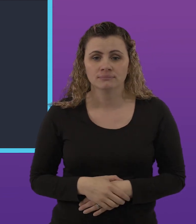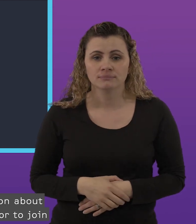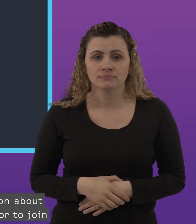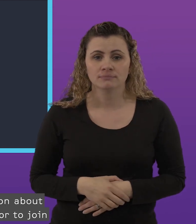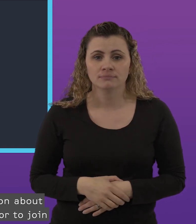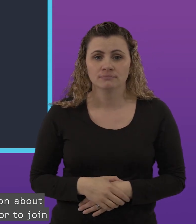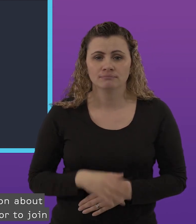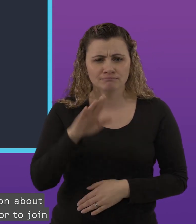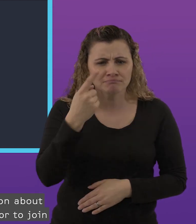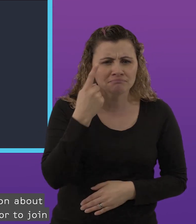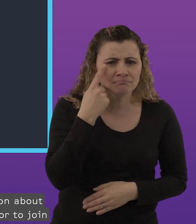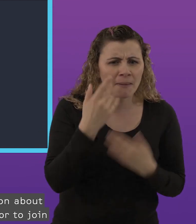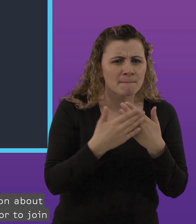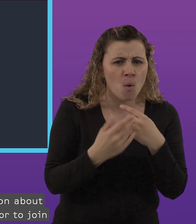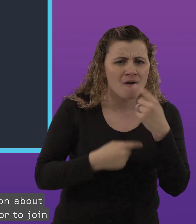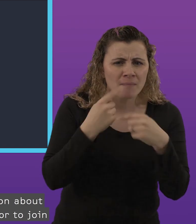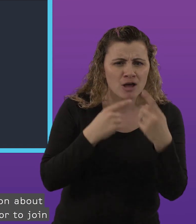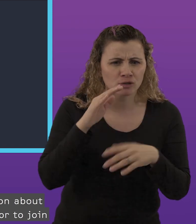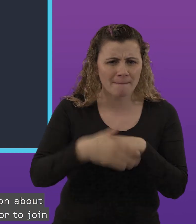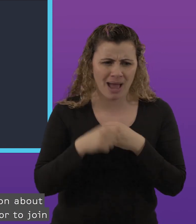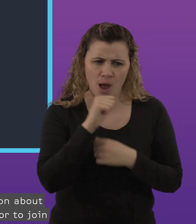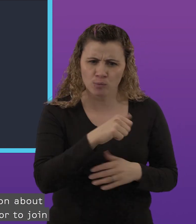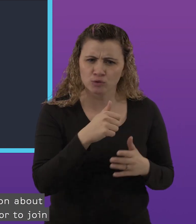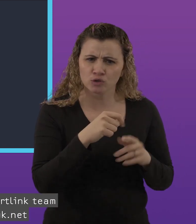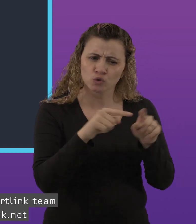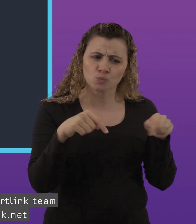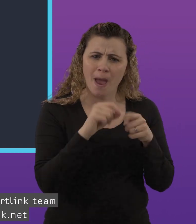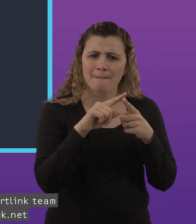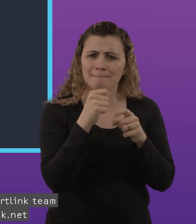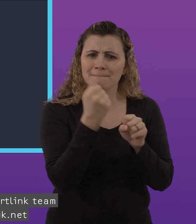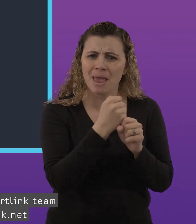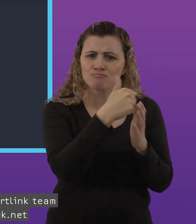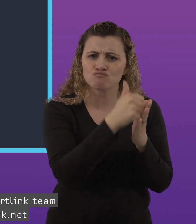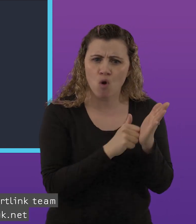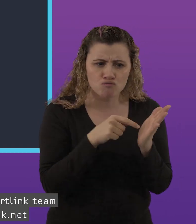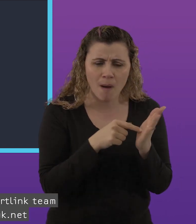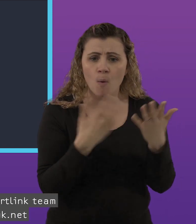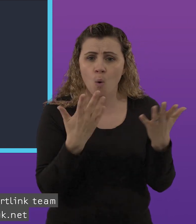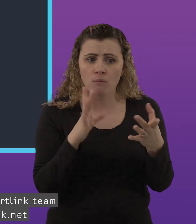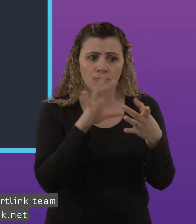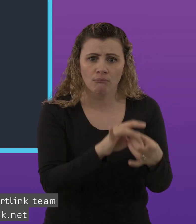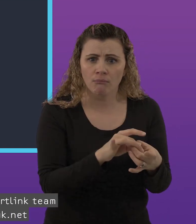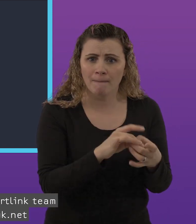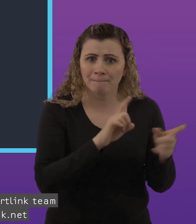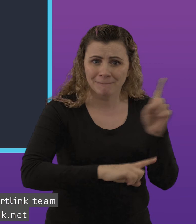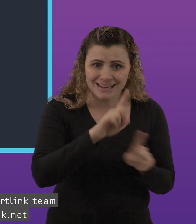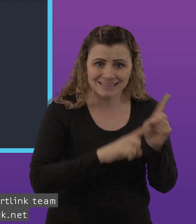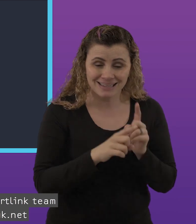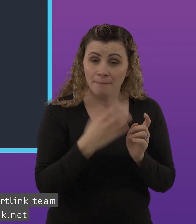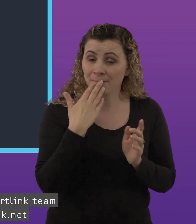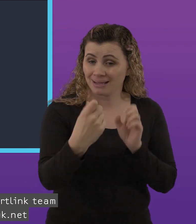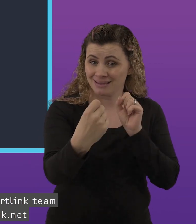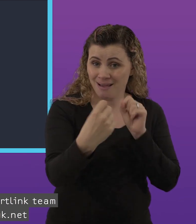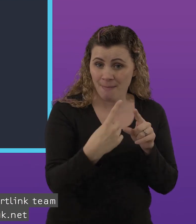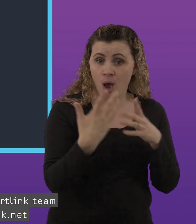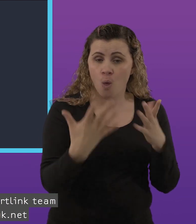To find out more information about the Square Peg programme, or to join a meeting, please email the Artlink team on squarepeg